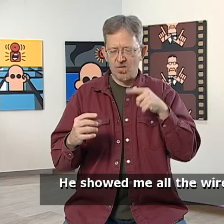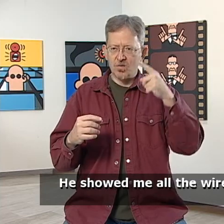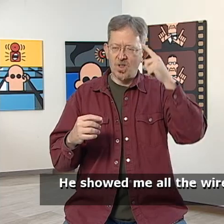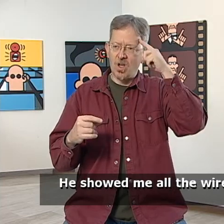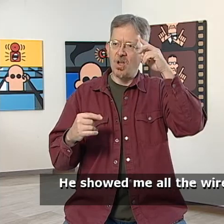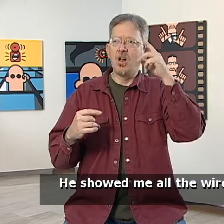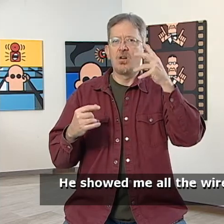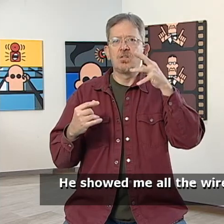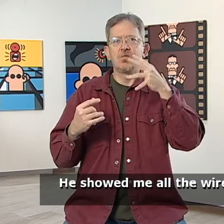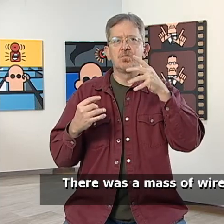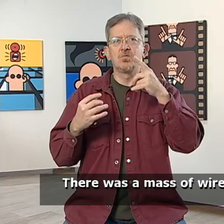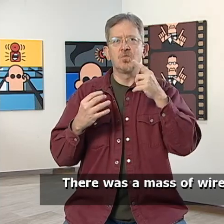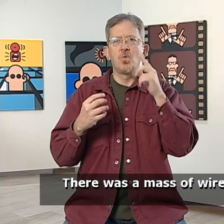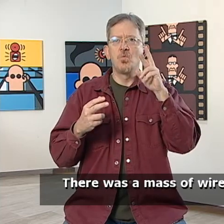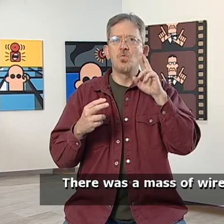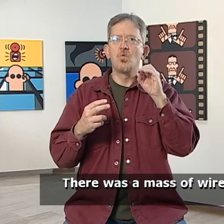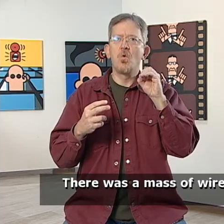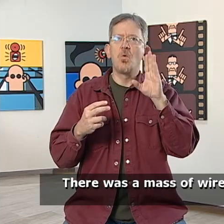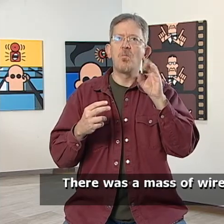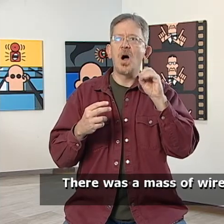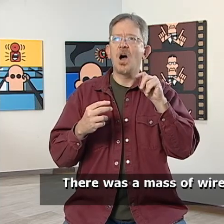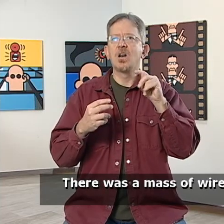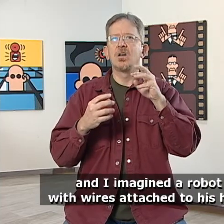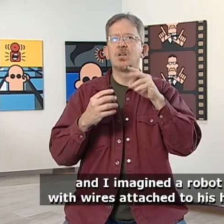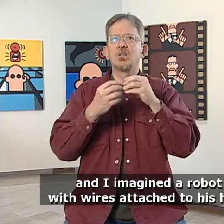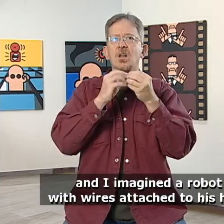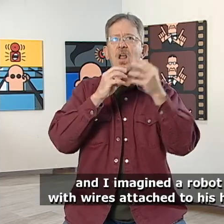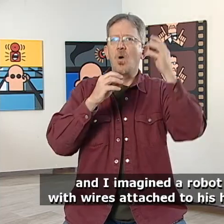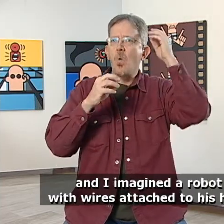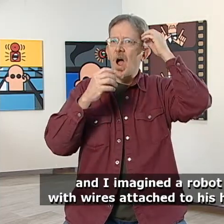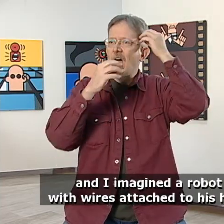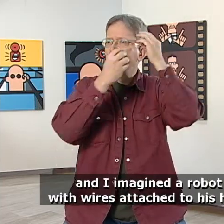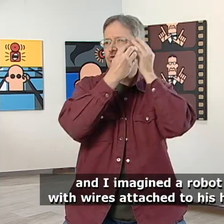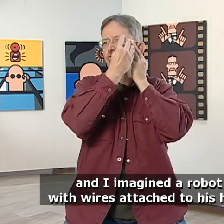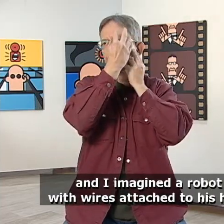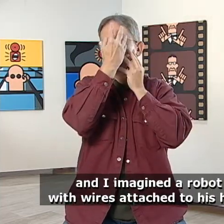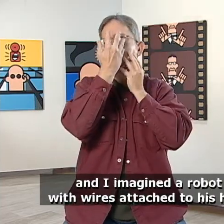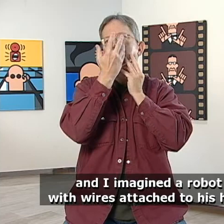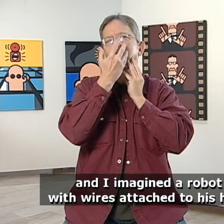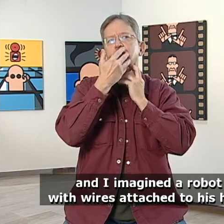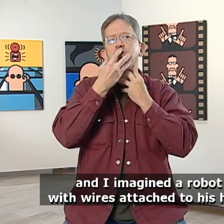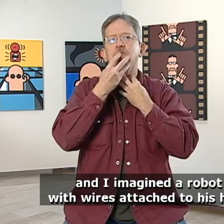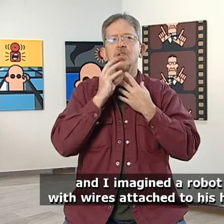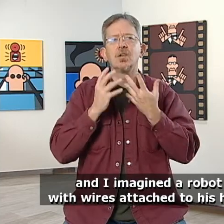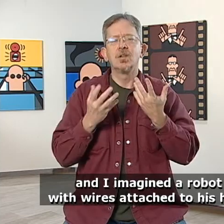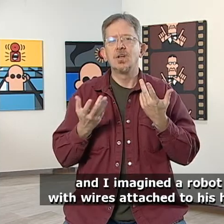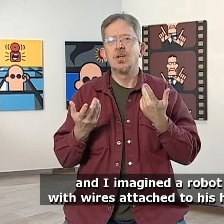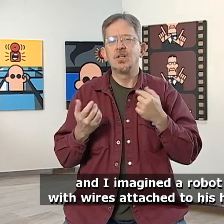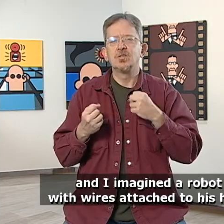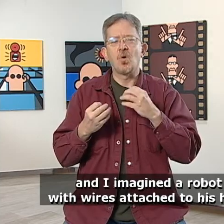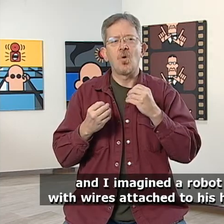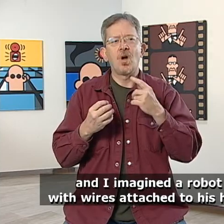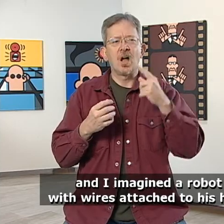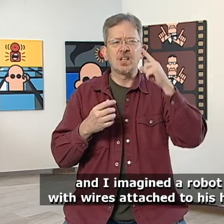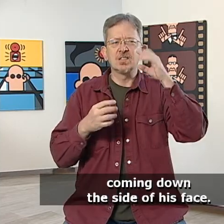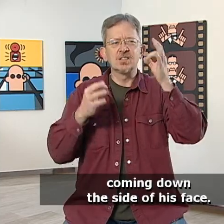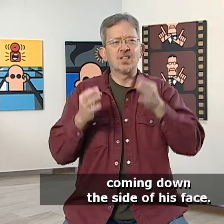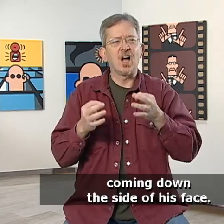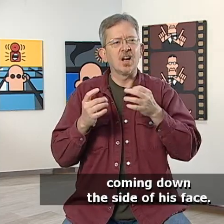all the wires. There was a mass of wires, and I imagined a robot with wires attached to his head